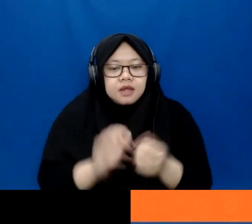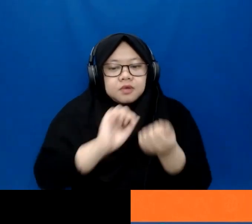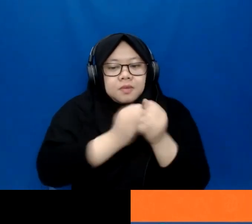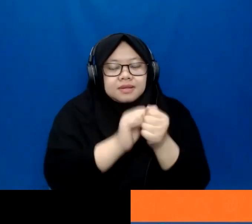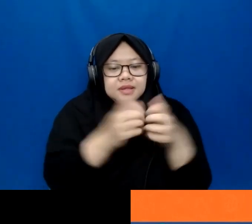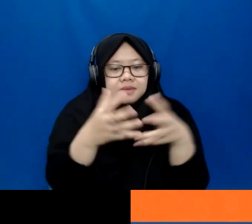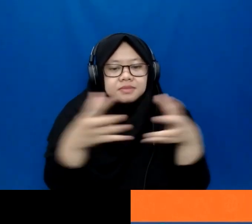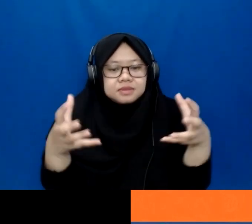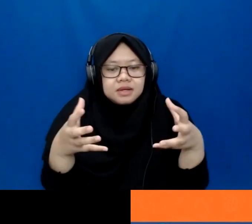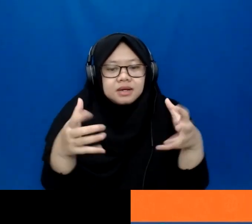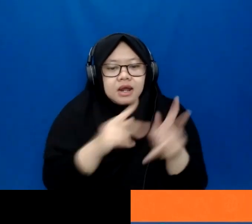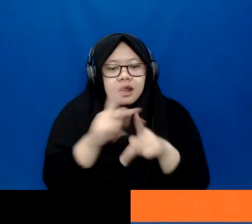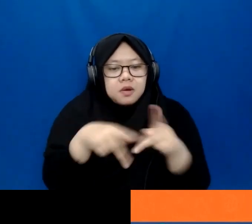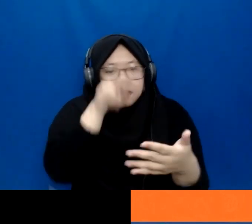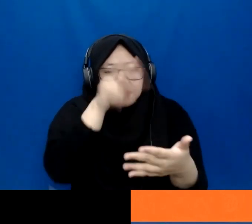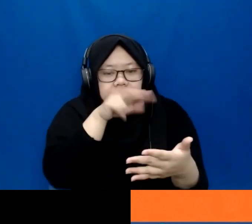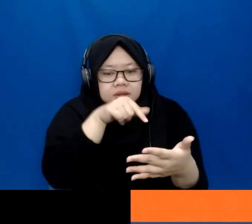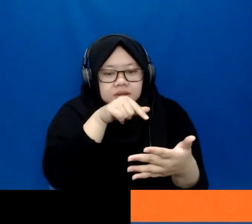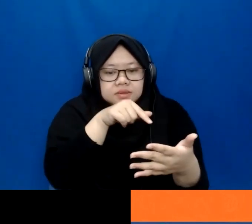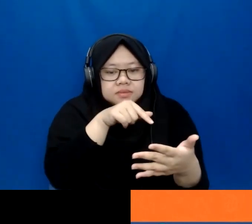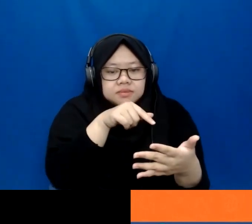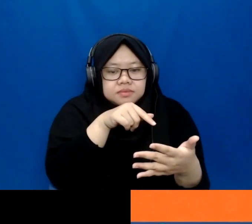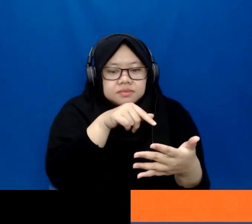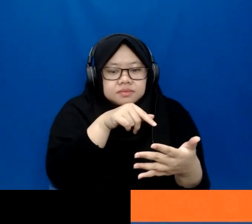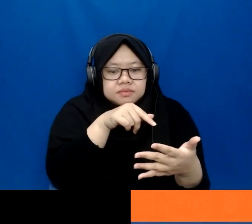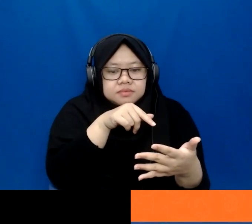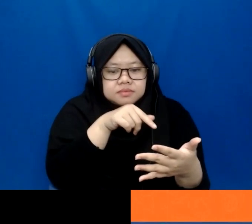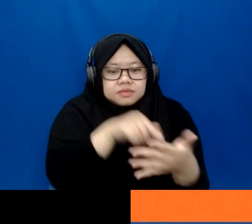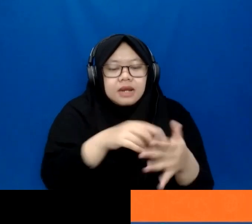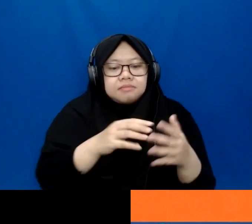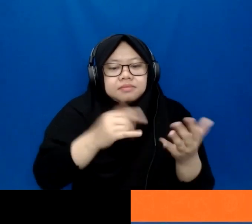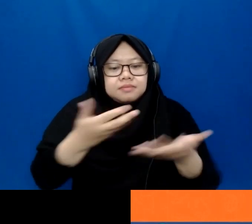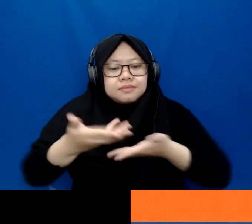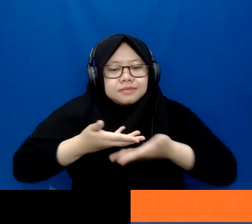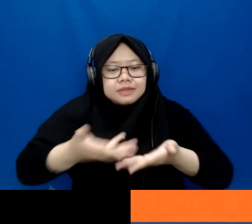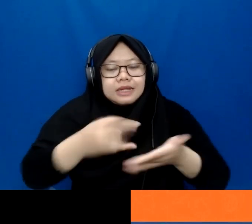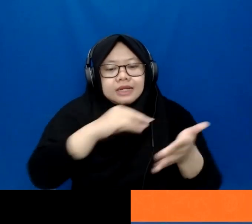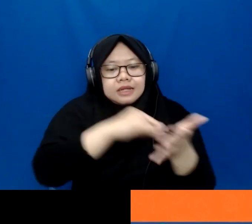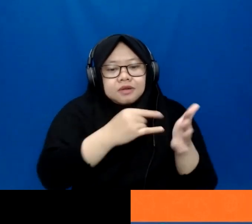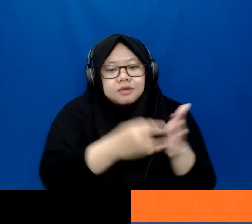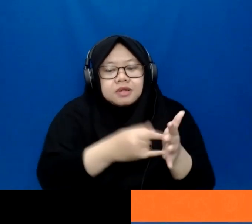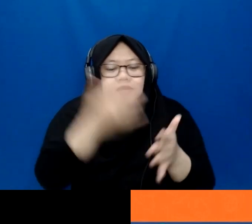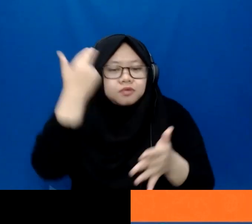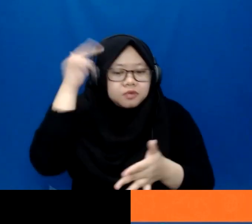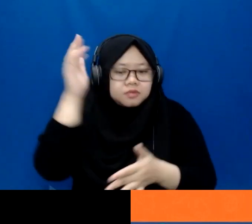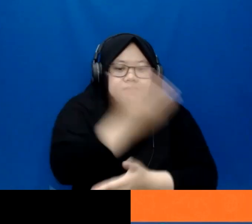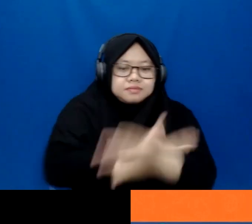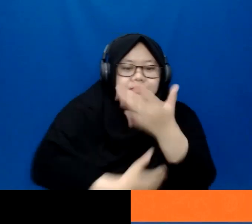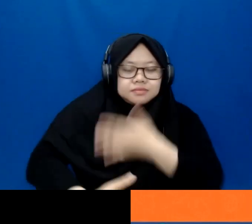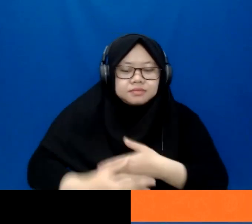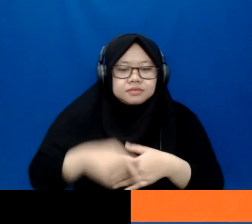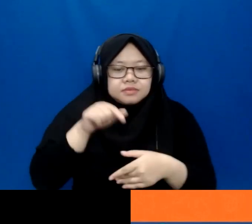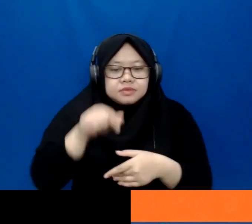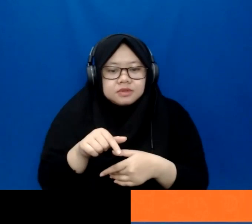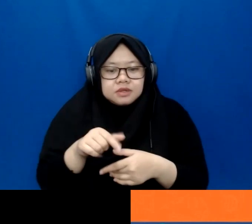I mean, especially when you start looking at not just, you know, providing technology to people with different abilities, but also generally to